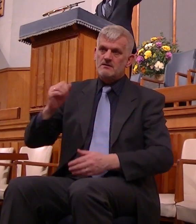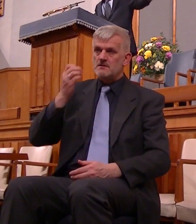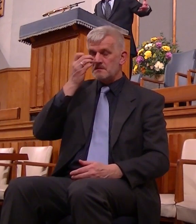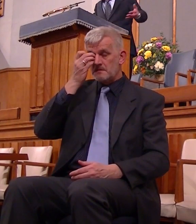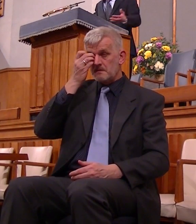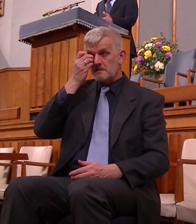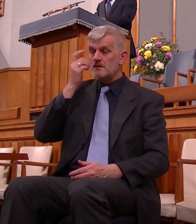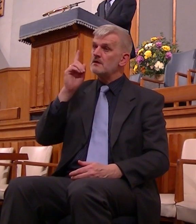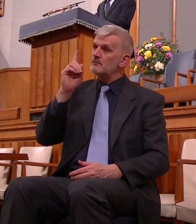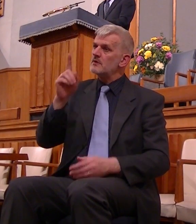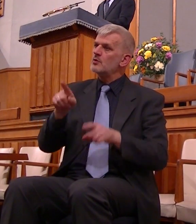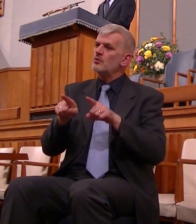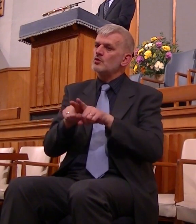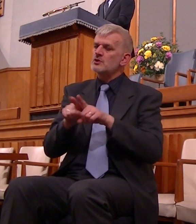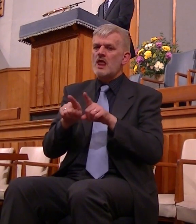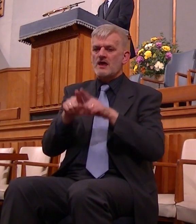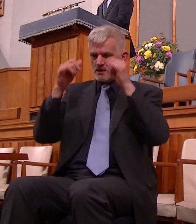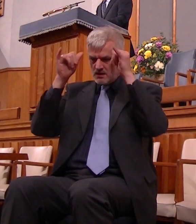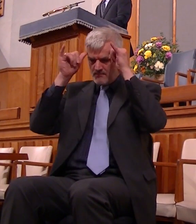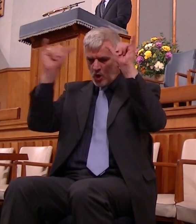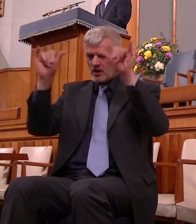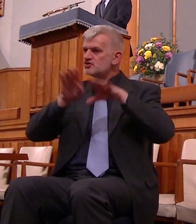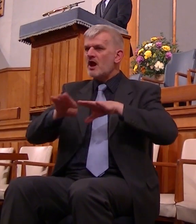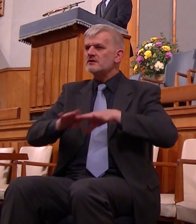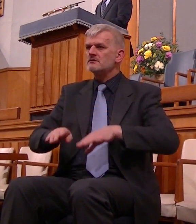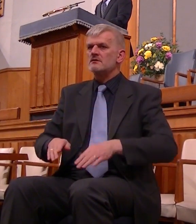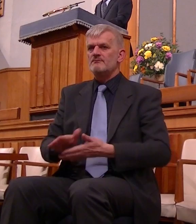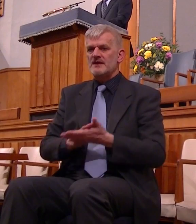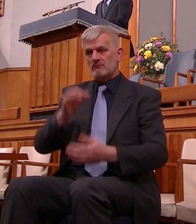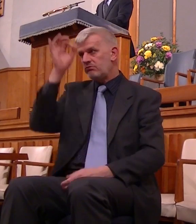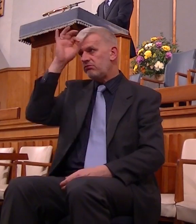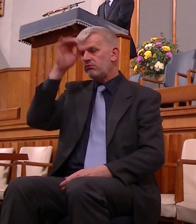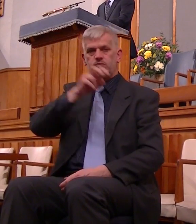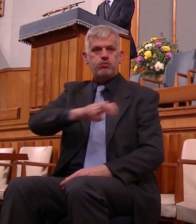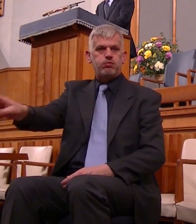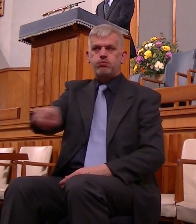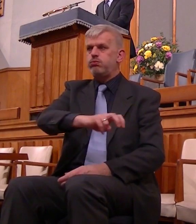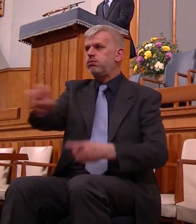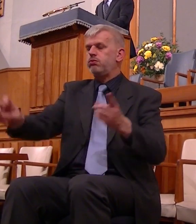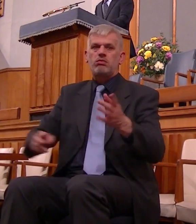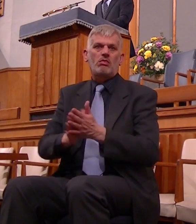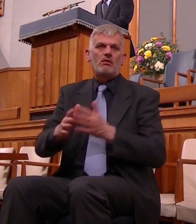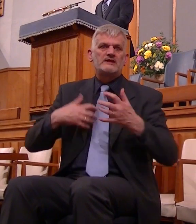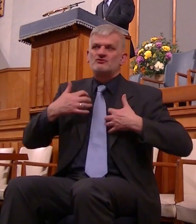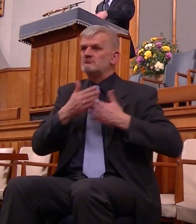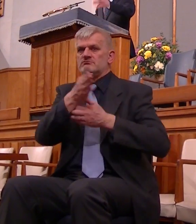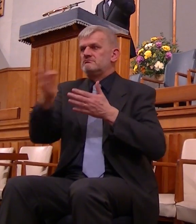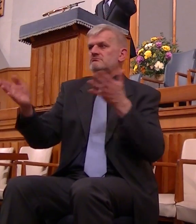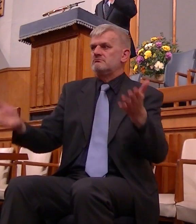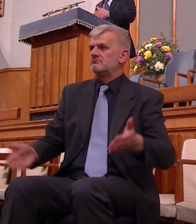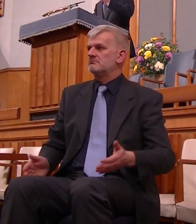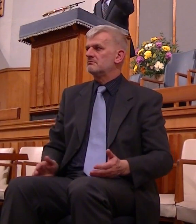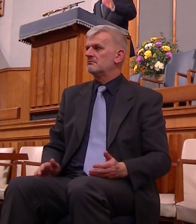other hand an untrained bullock ignorant unaware just chasing after sensations and impulses